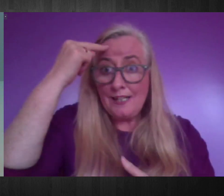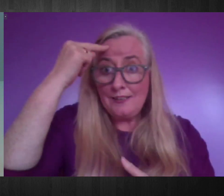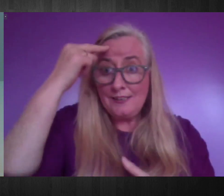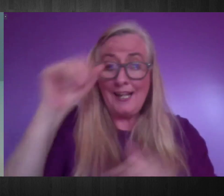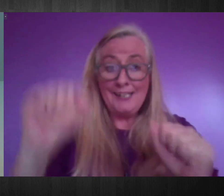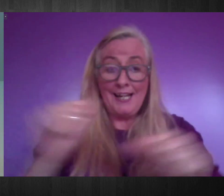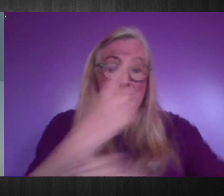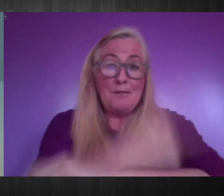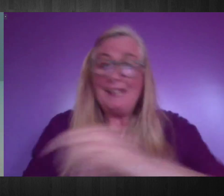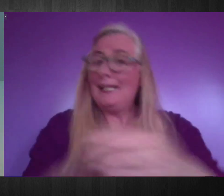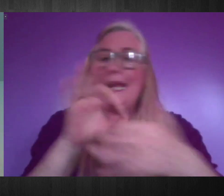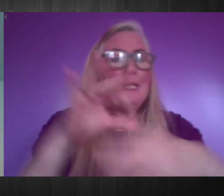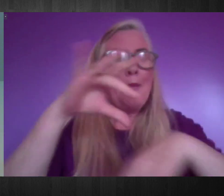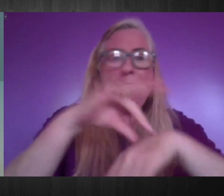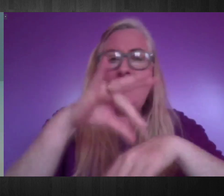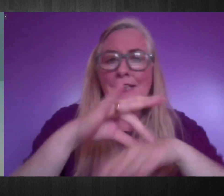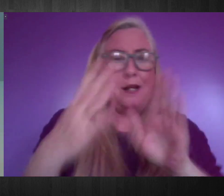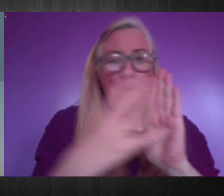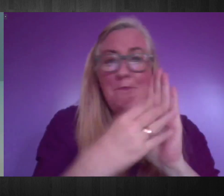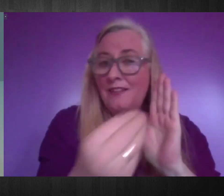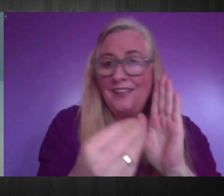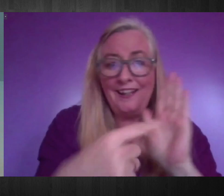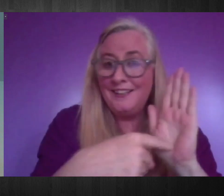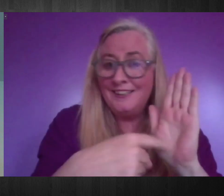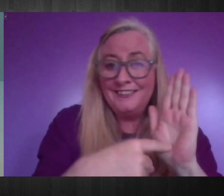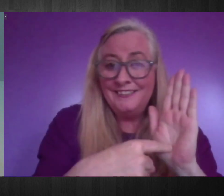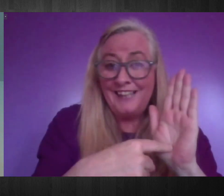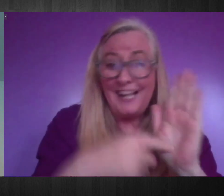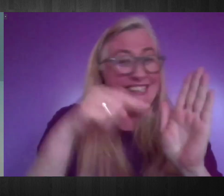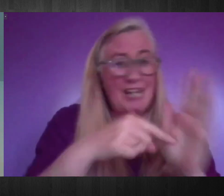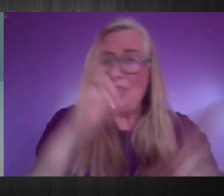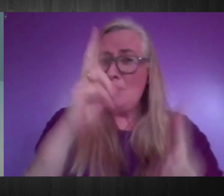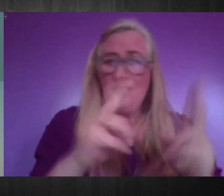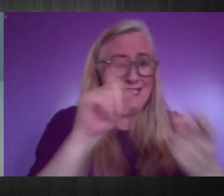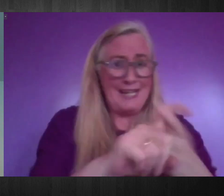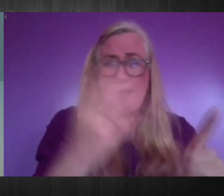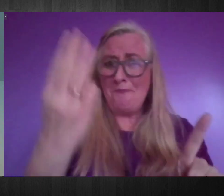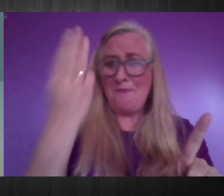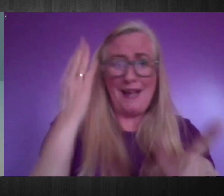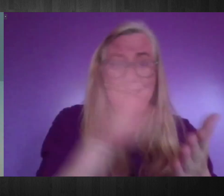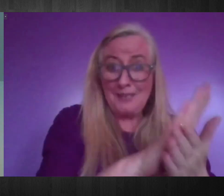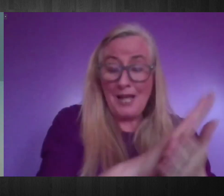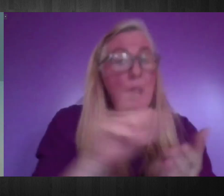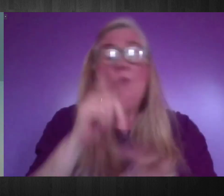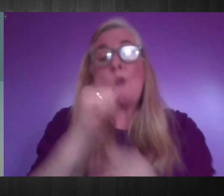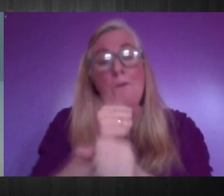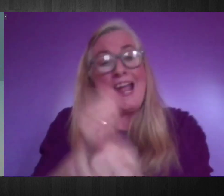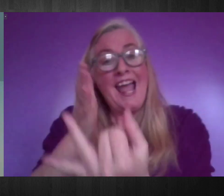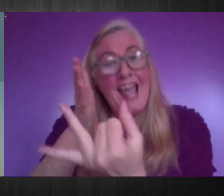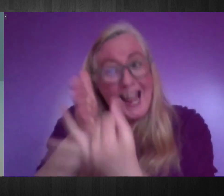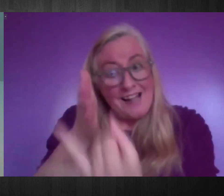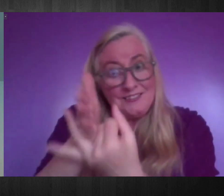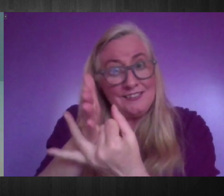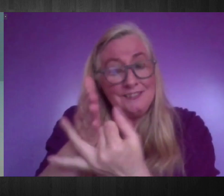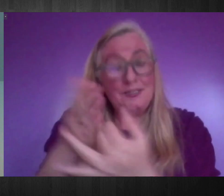medical model, something we had thought had been confined to the past. Accessibility issues concerning public health information,